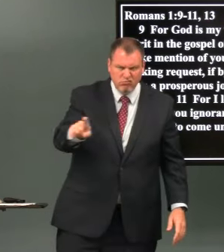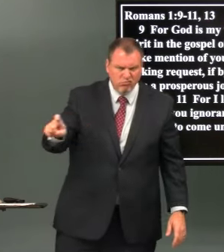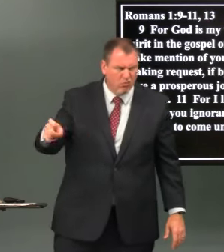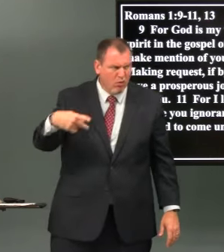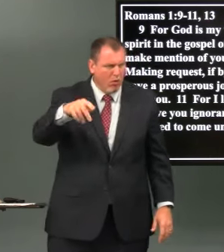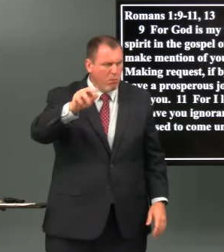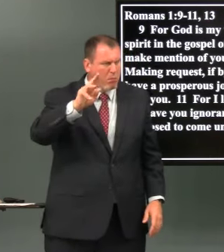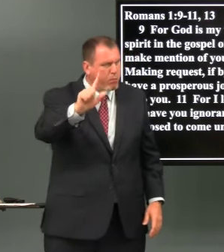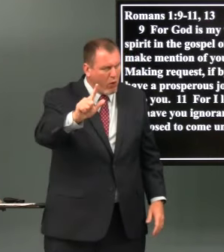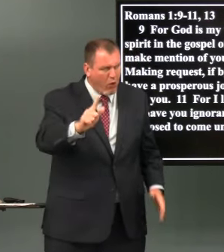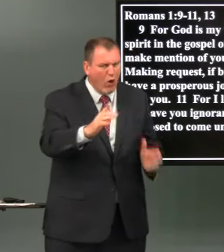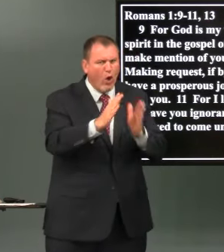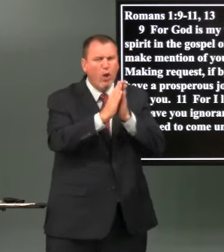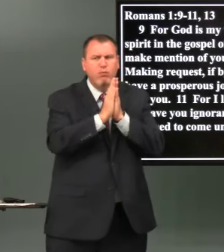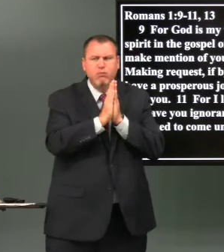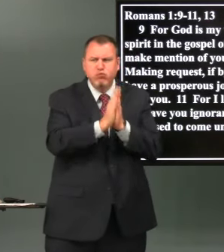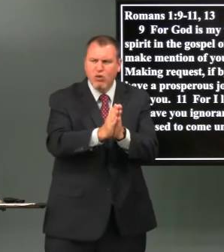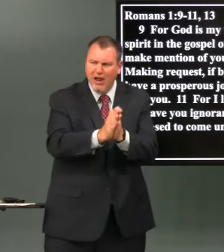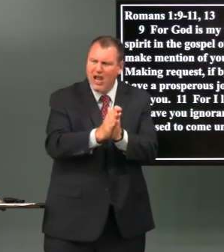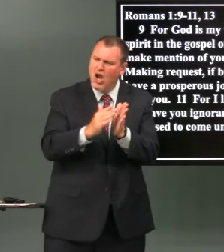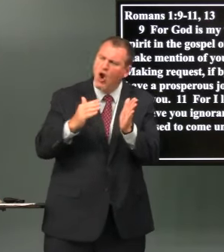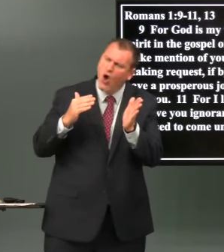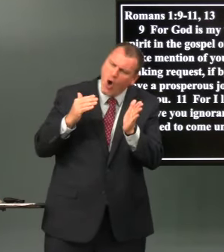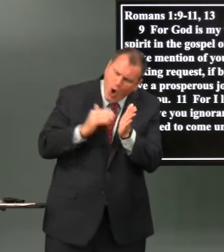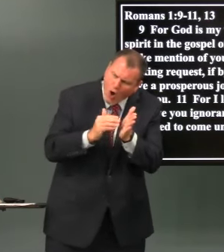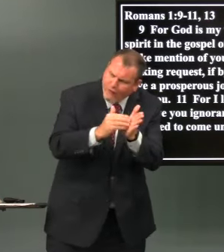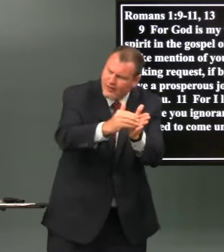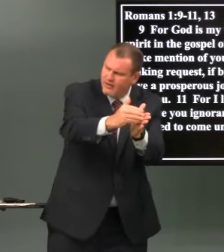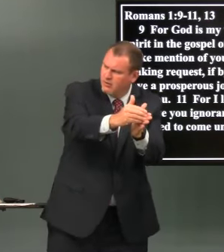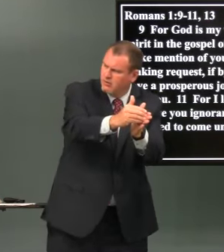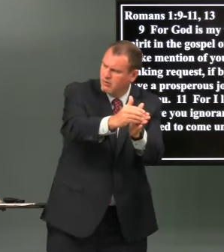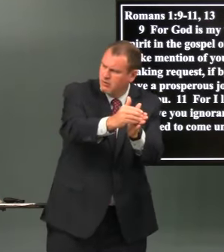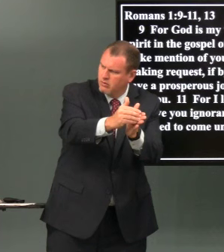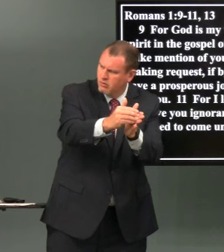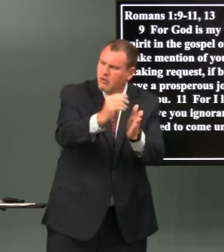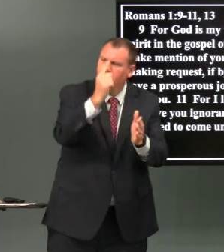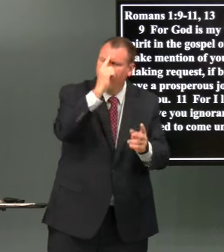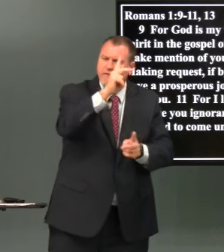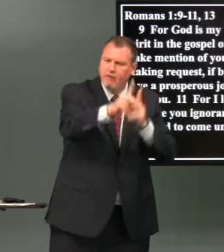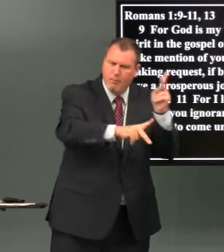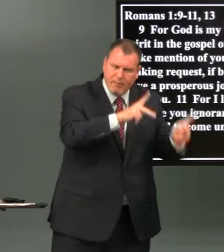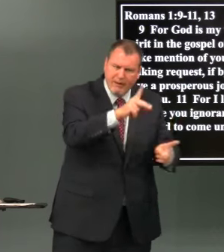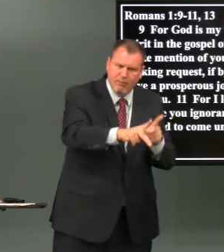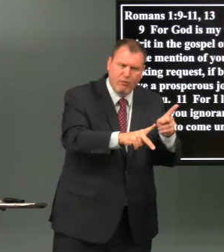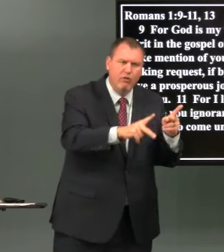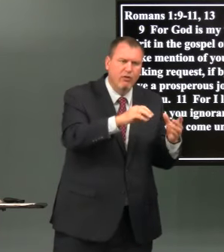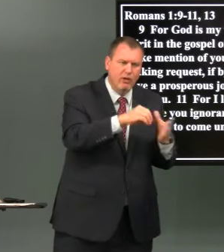so i ask you paul prayed often for people